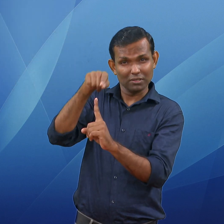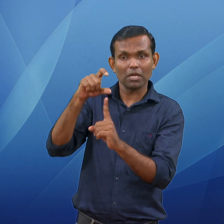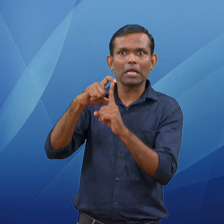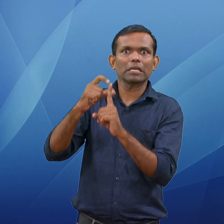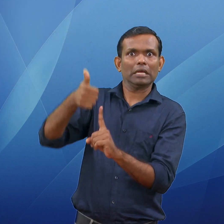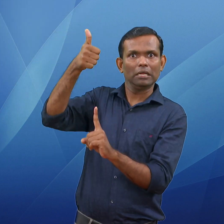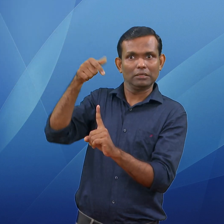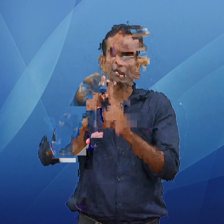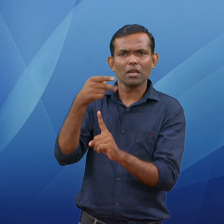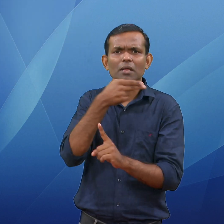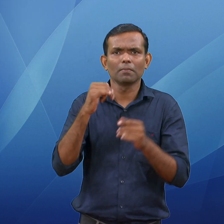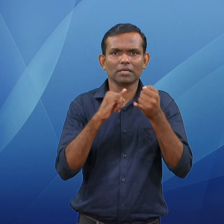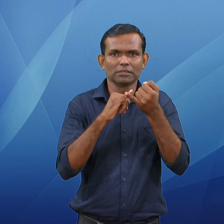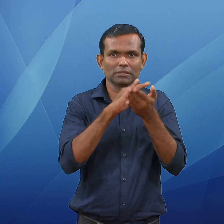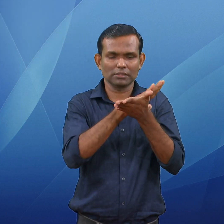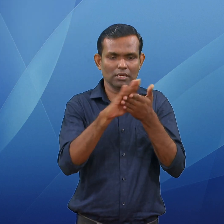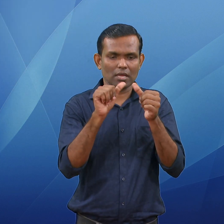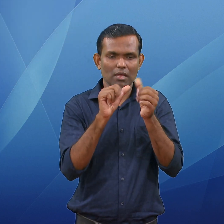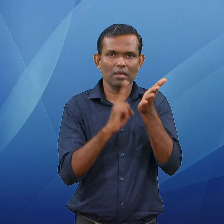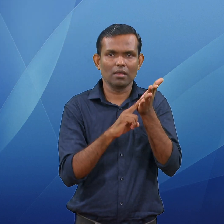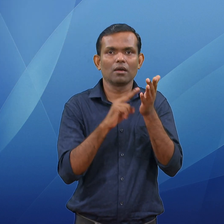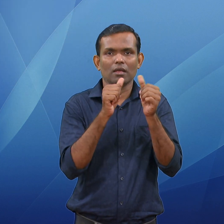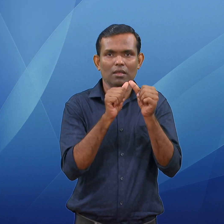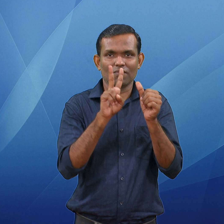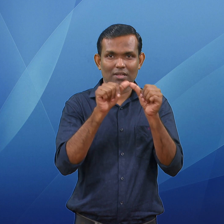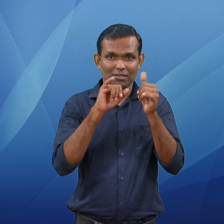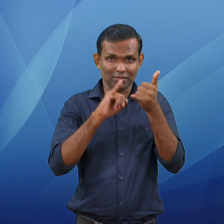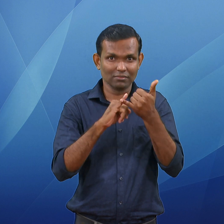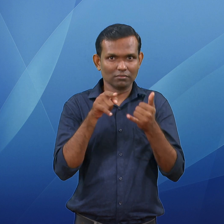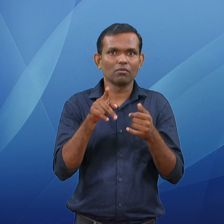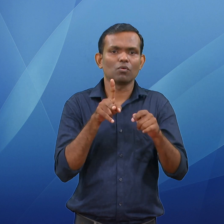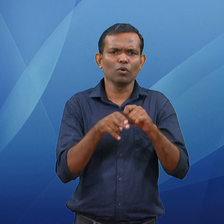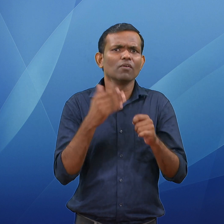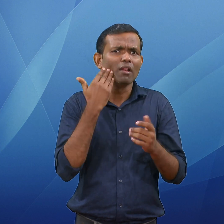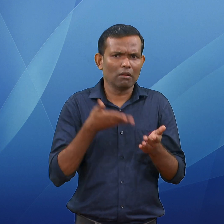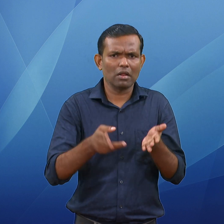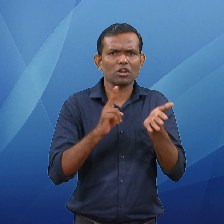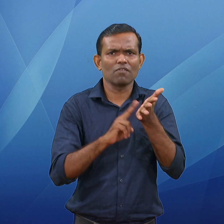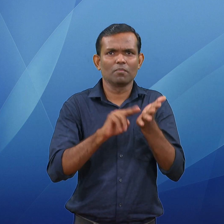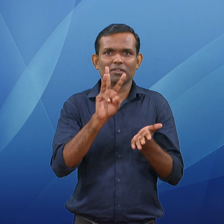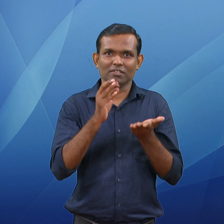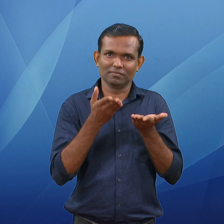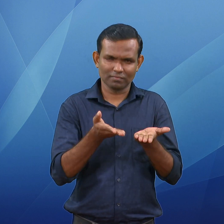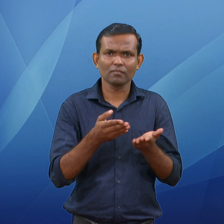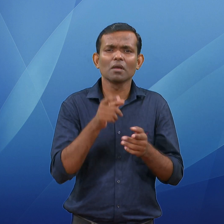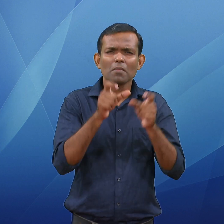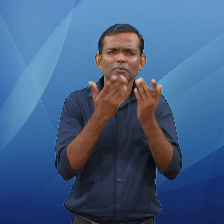,500 high school, high secondary and vocational high secondary students participate in the state festival. There are nearly 180